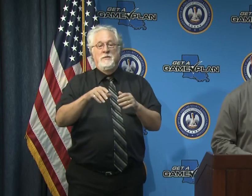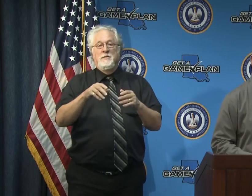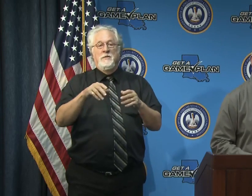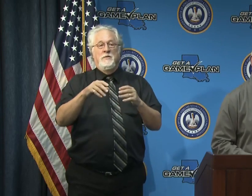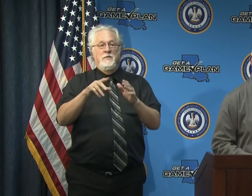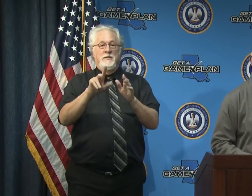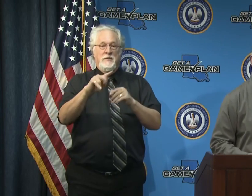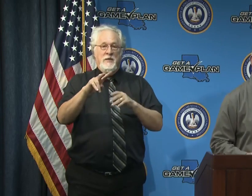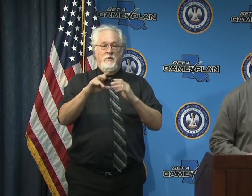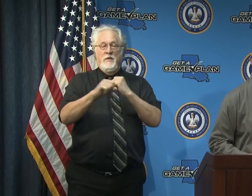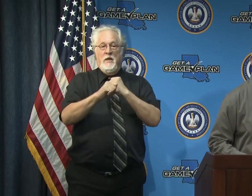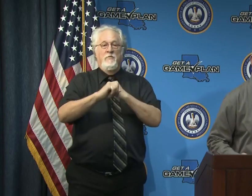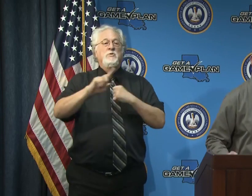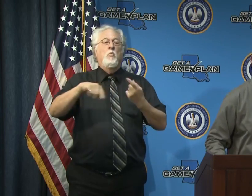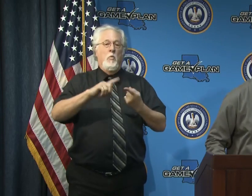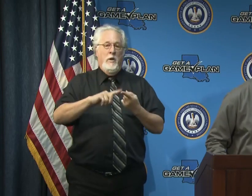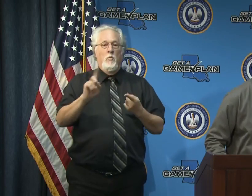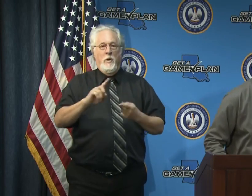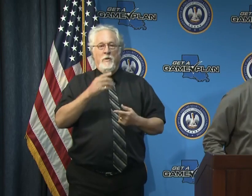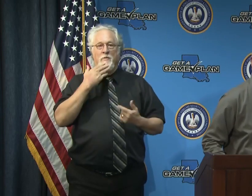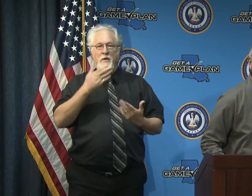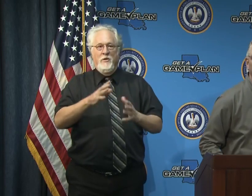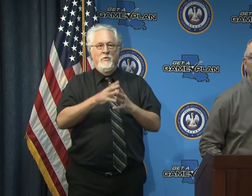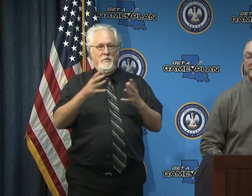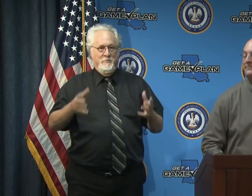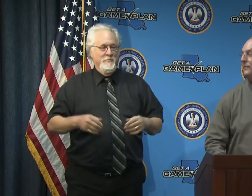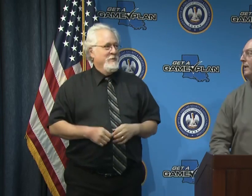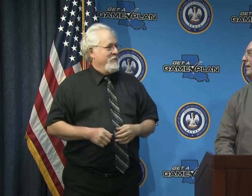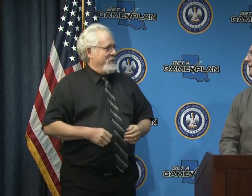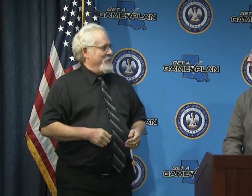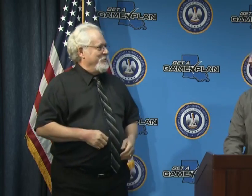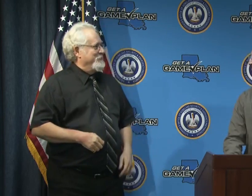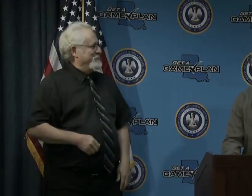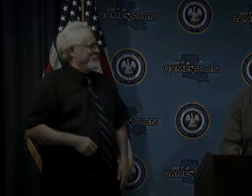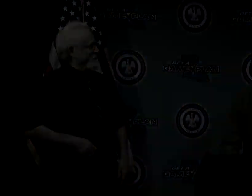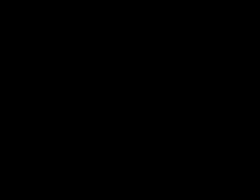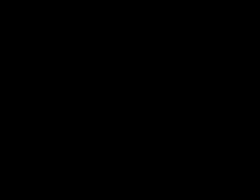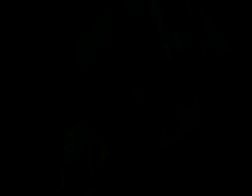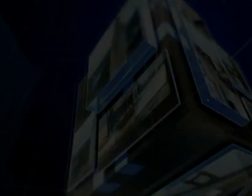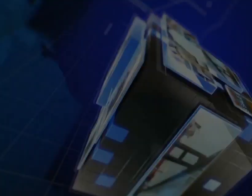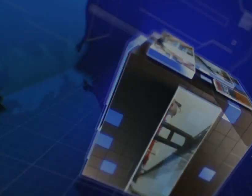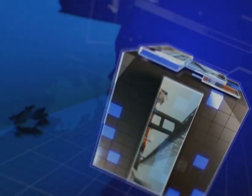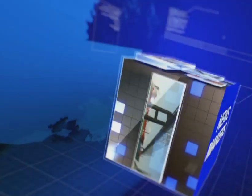conference when and where that's going to be so thank you all very much thank you